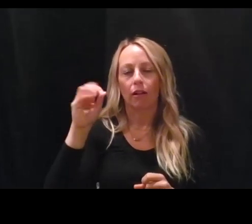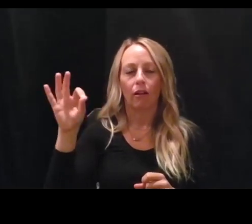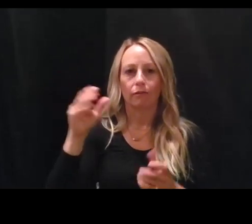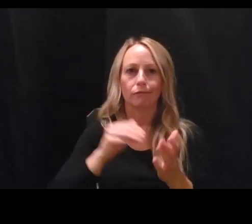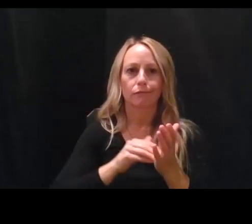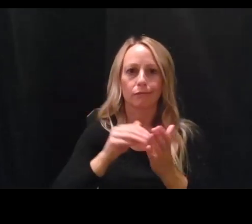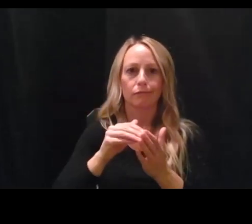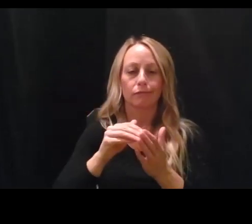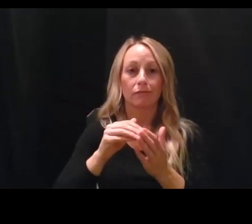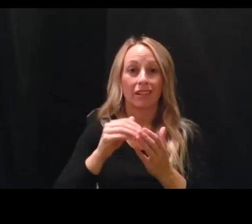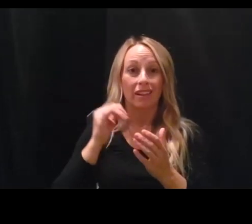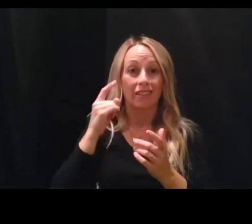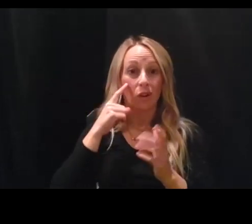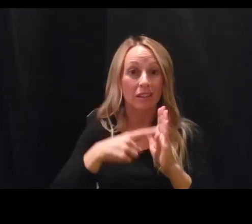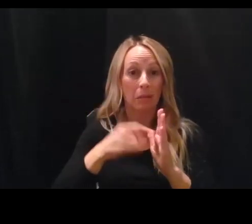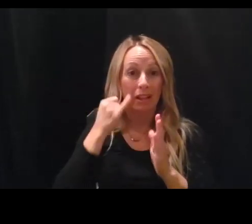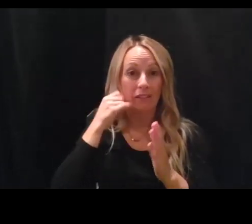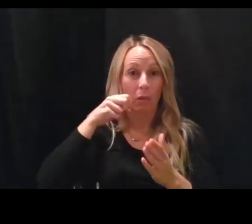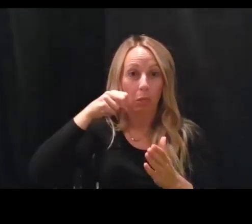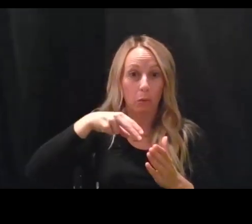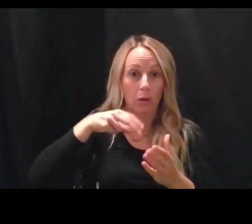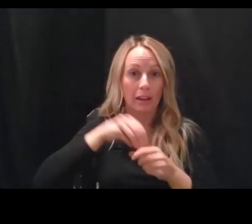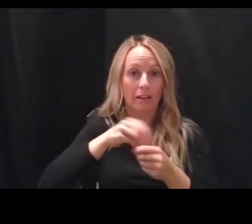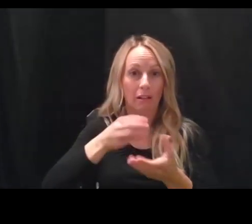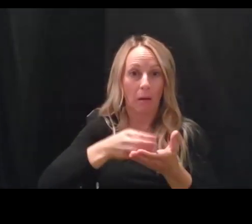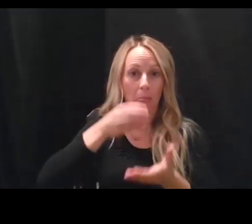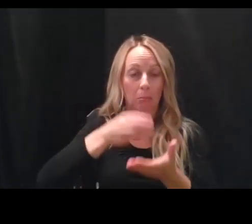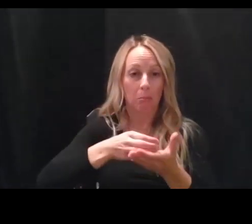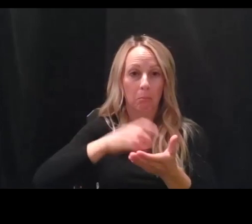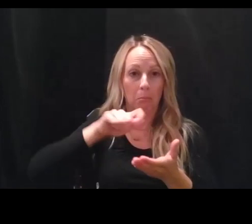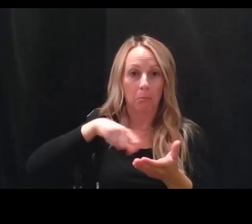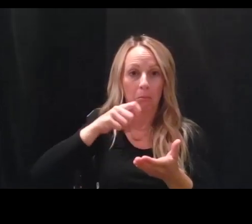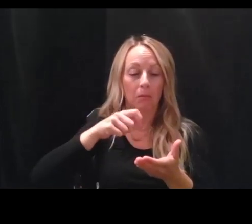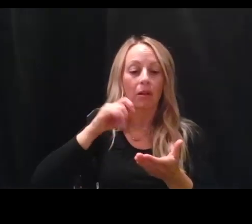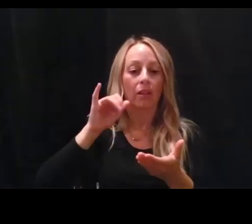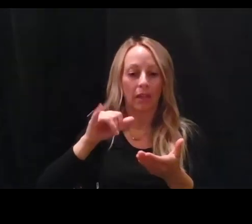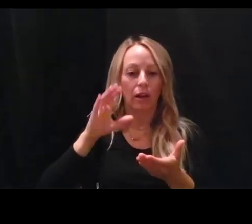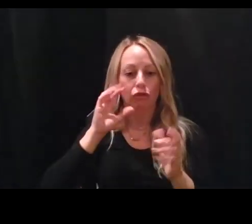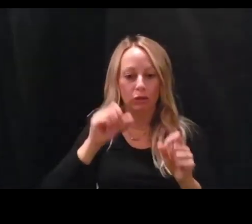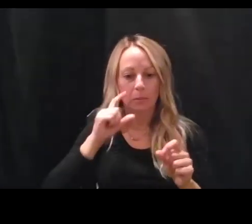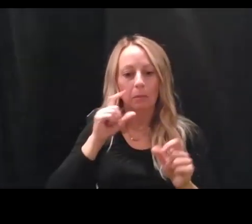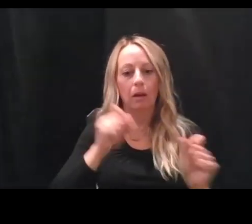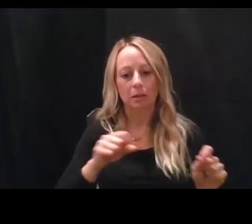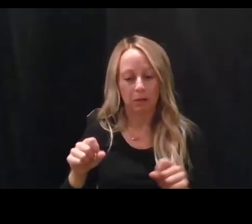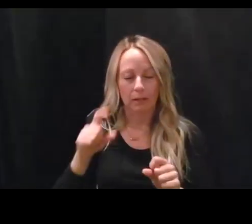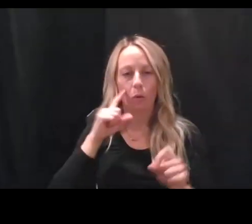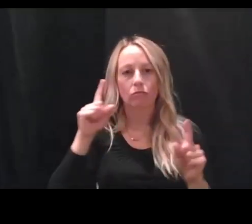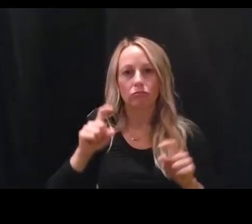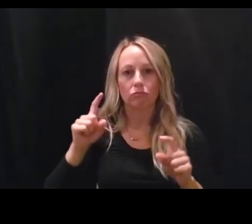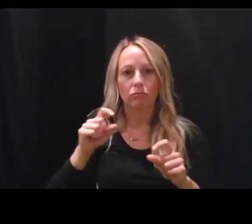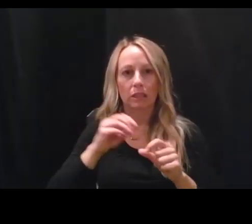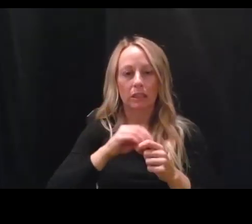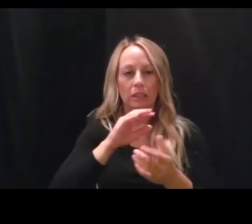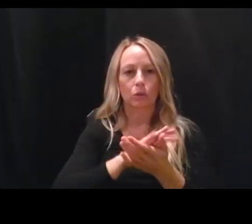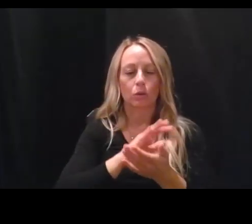for example, can allow widespread sampling in schools, uh, detect spread of the virus before it